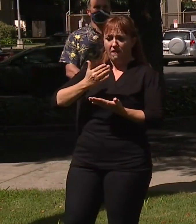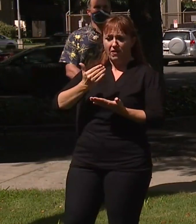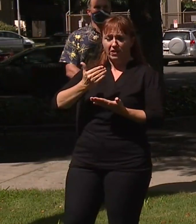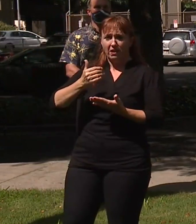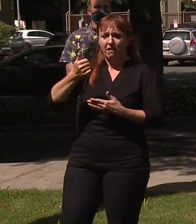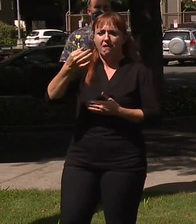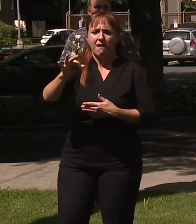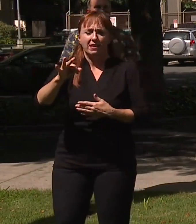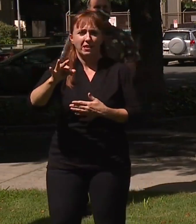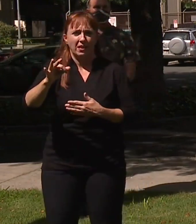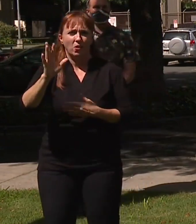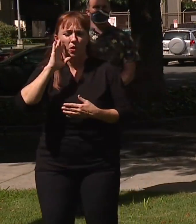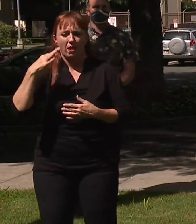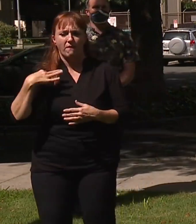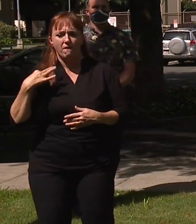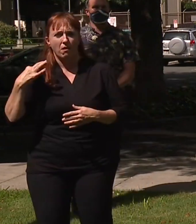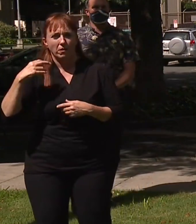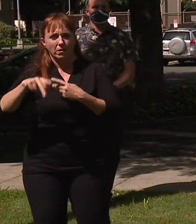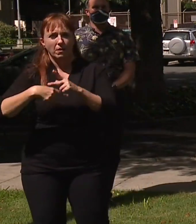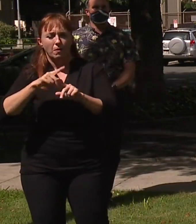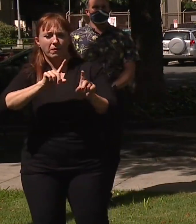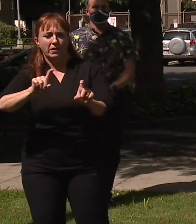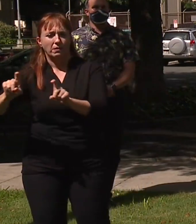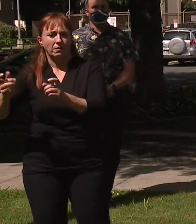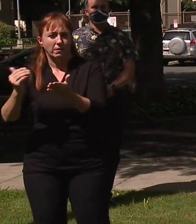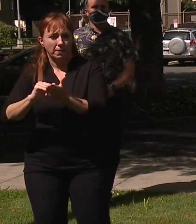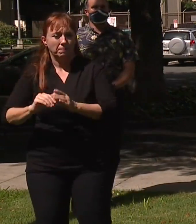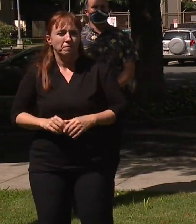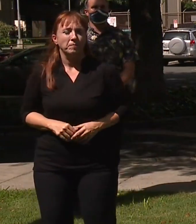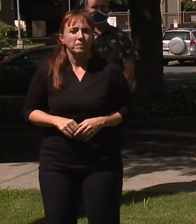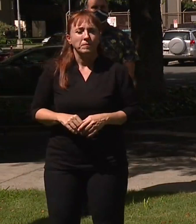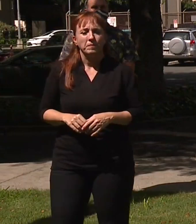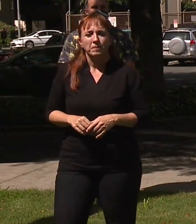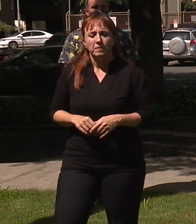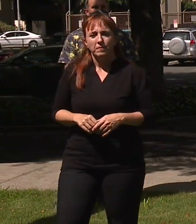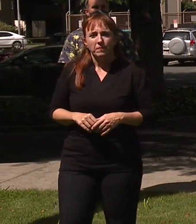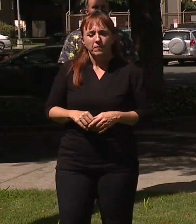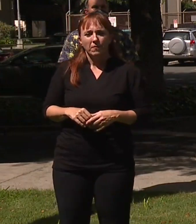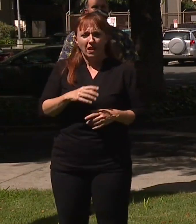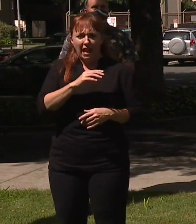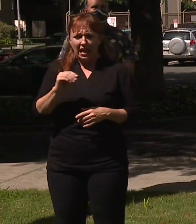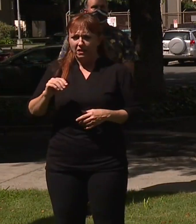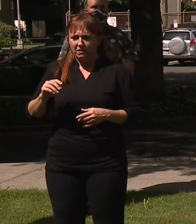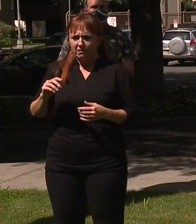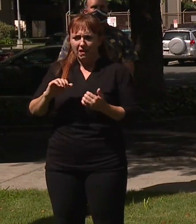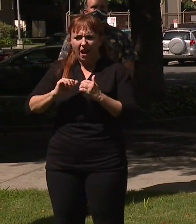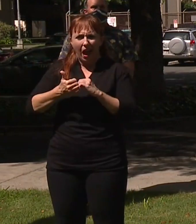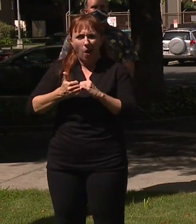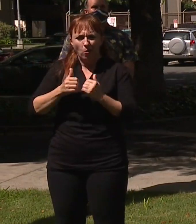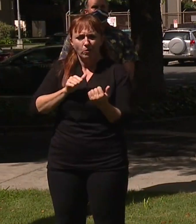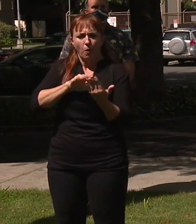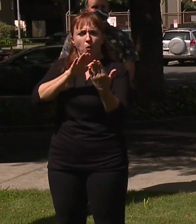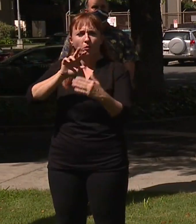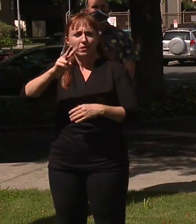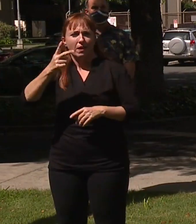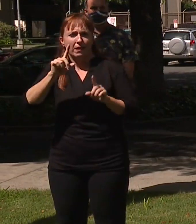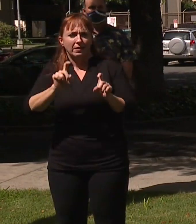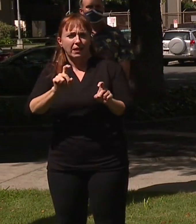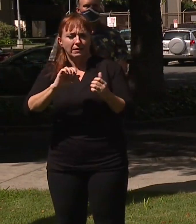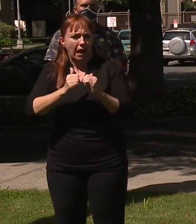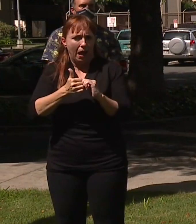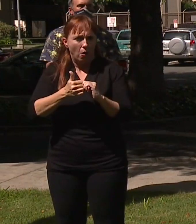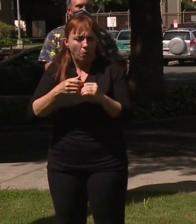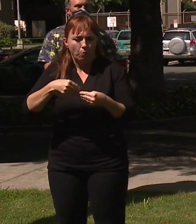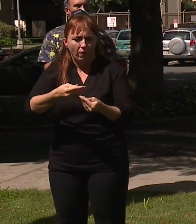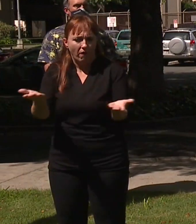participating in some kind of voluntary surveillance testing. And then, how do you implement a second test? And whether it's a quarantine